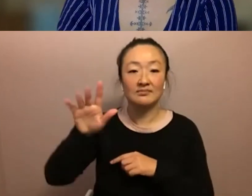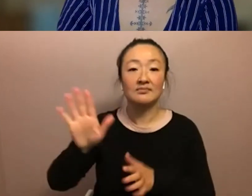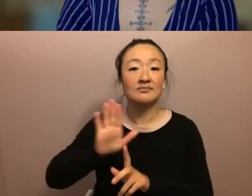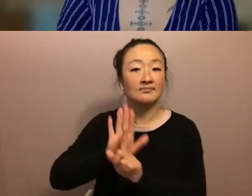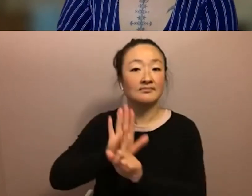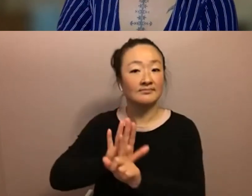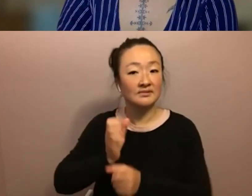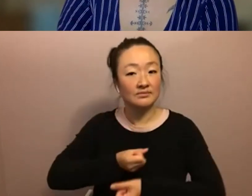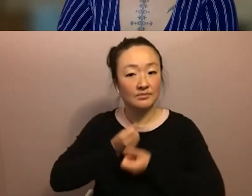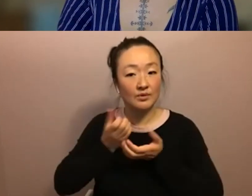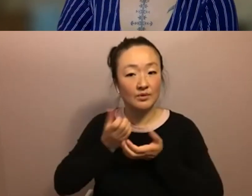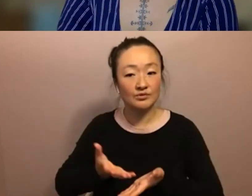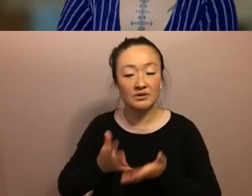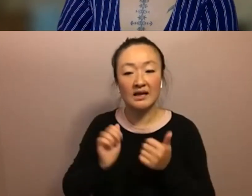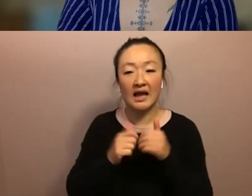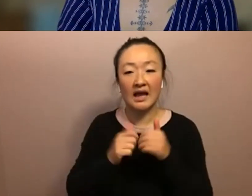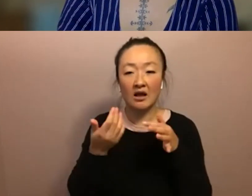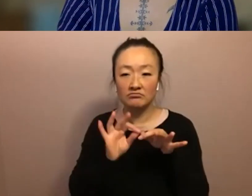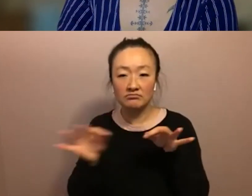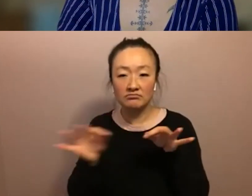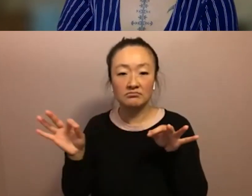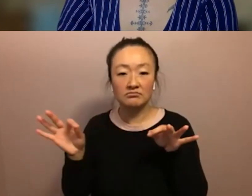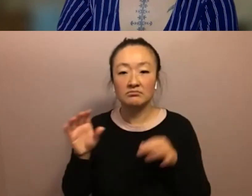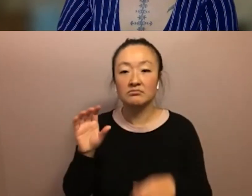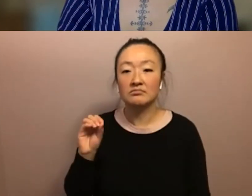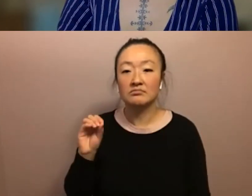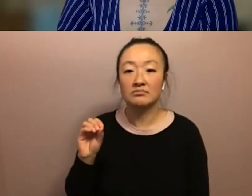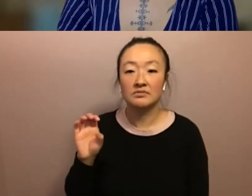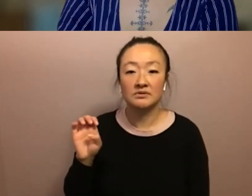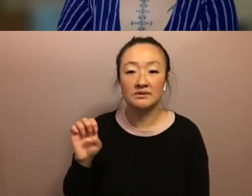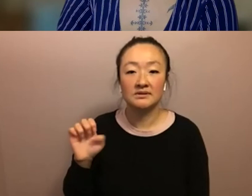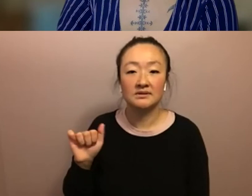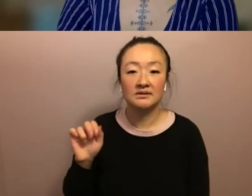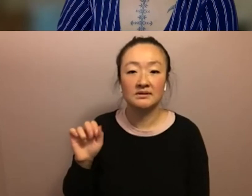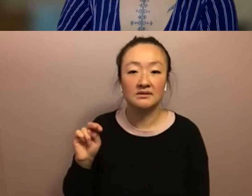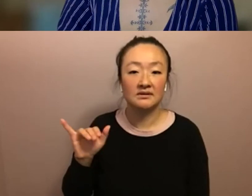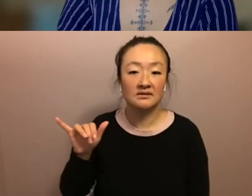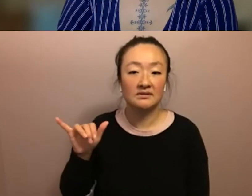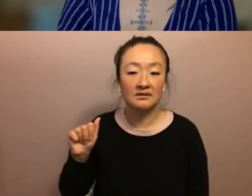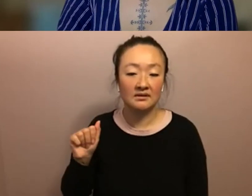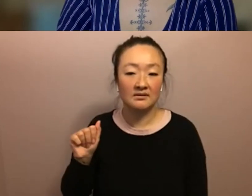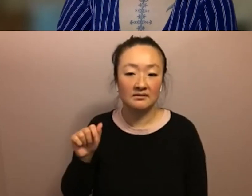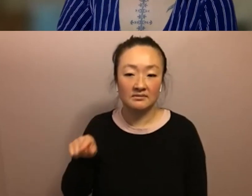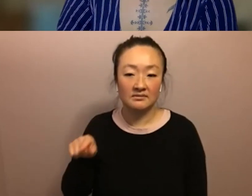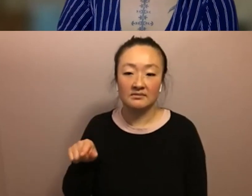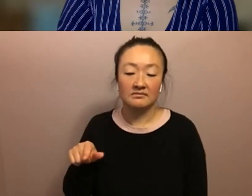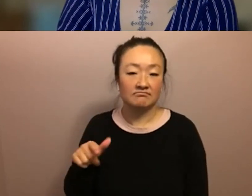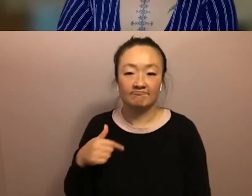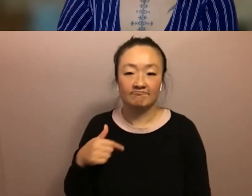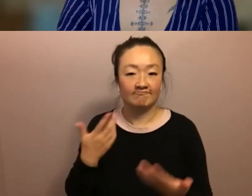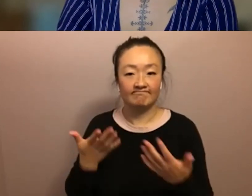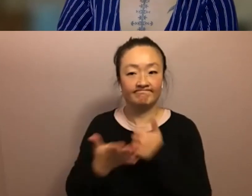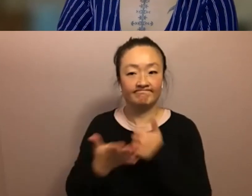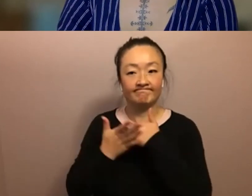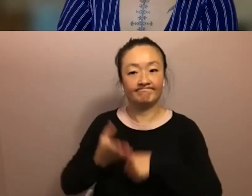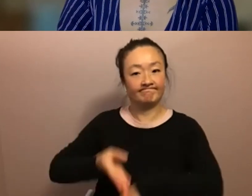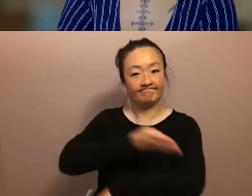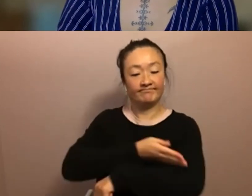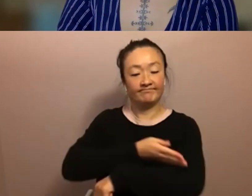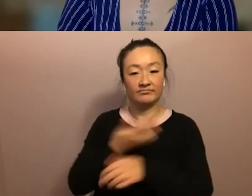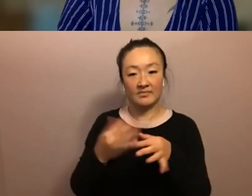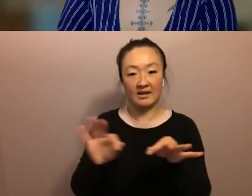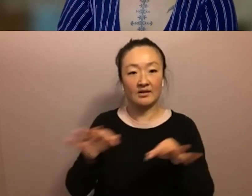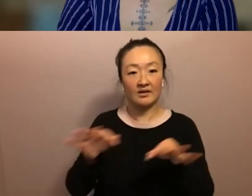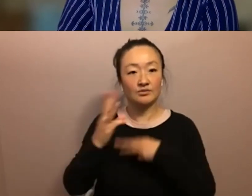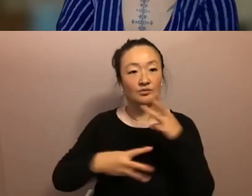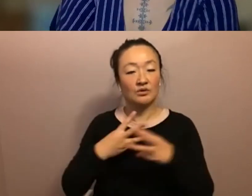and the way he languaged oceania um just bettered my own ability to language the world and